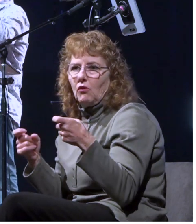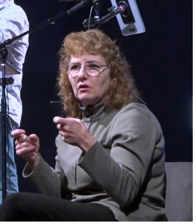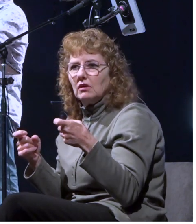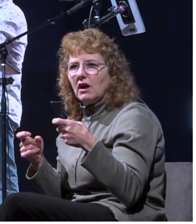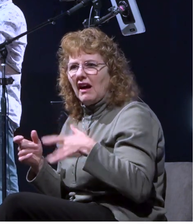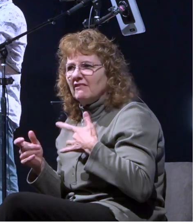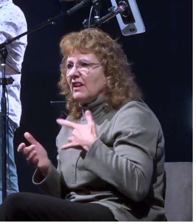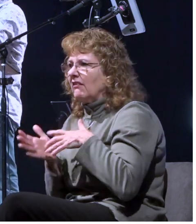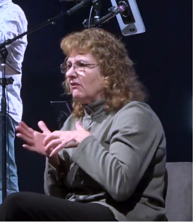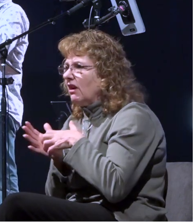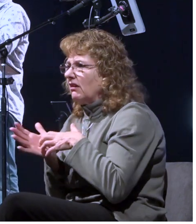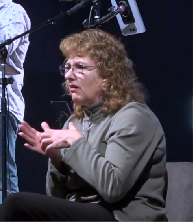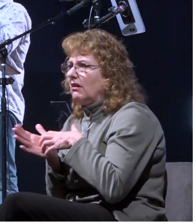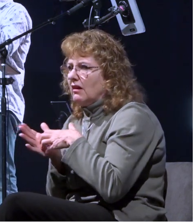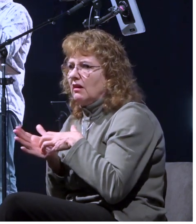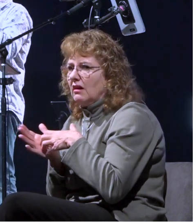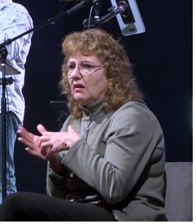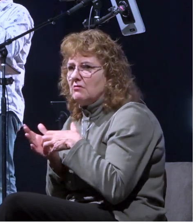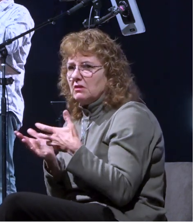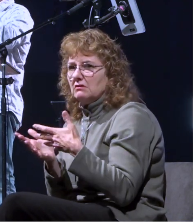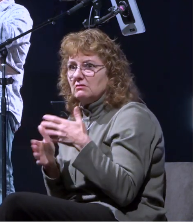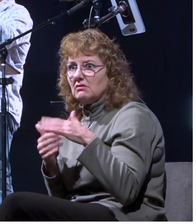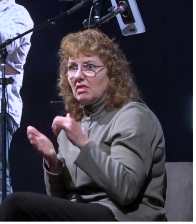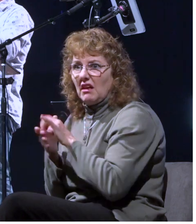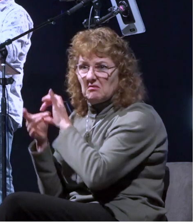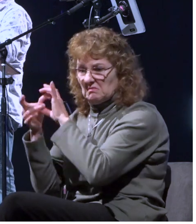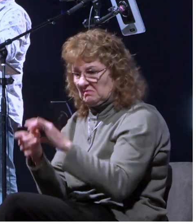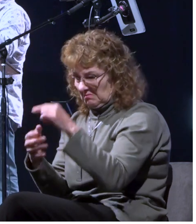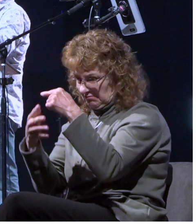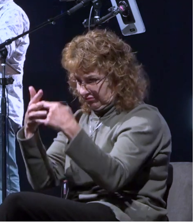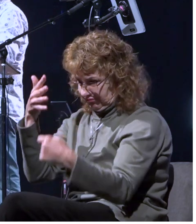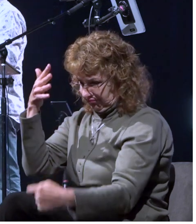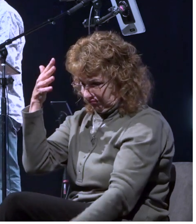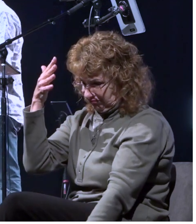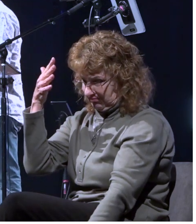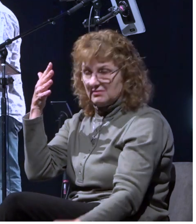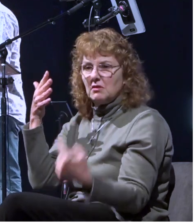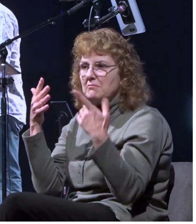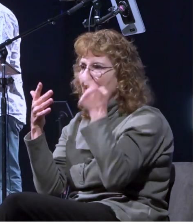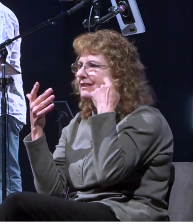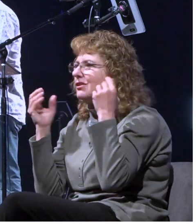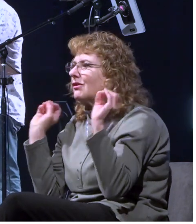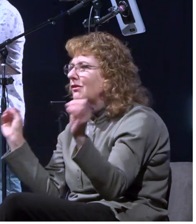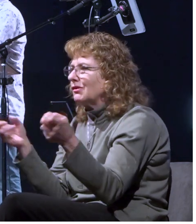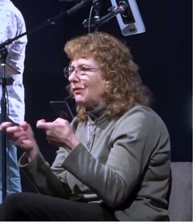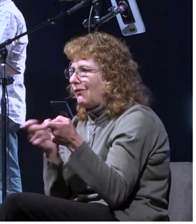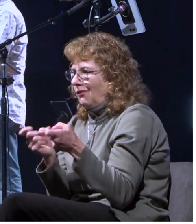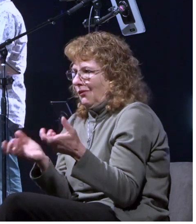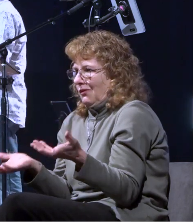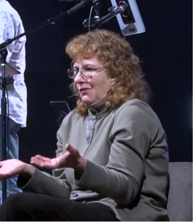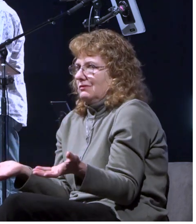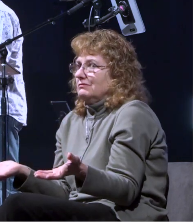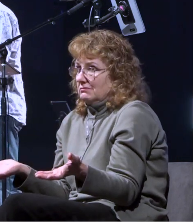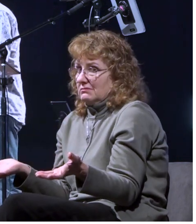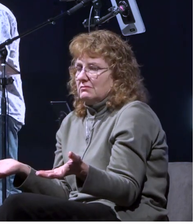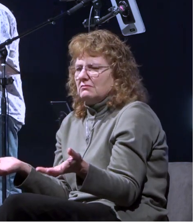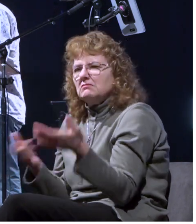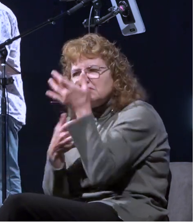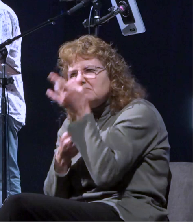things associated with experiencing a loss of control and there's an interesting correlation between